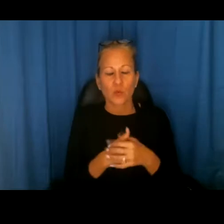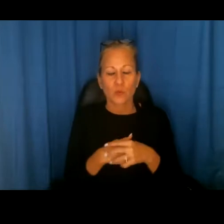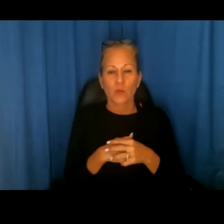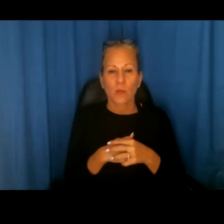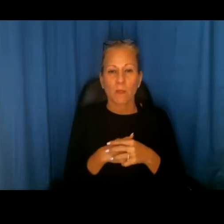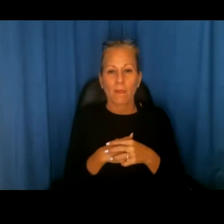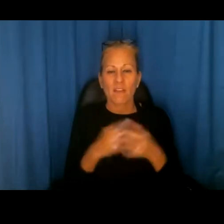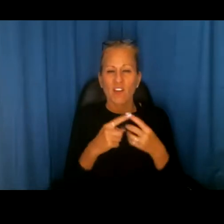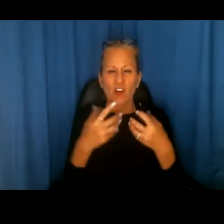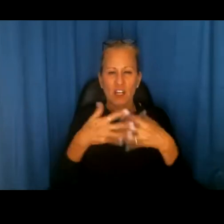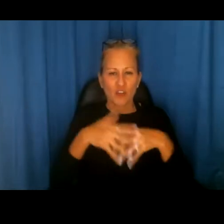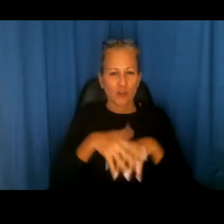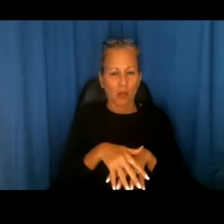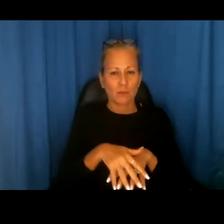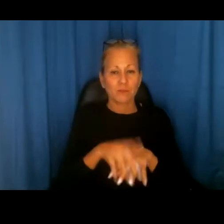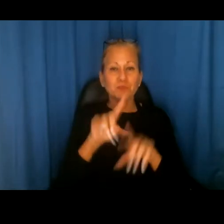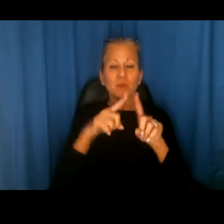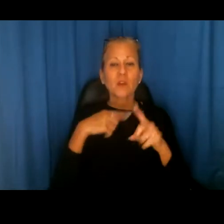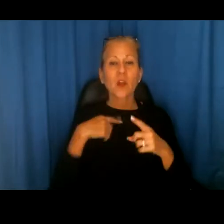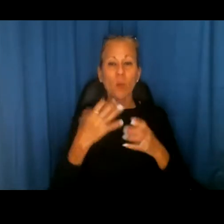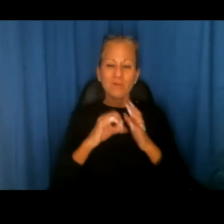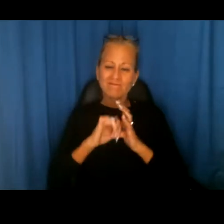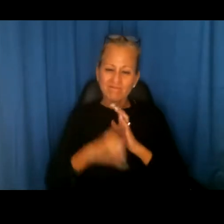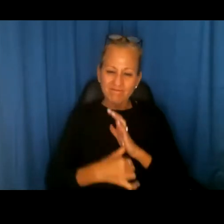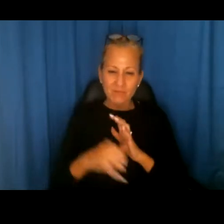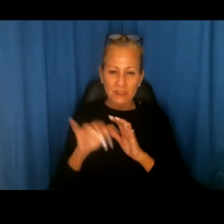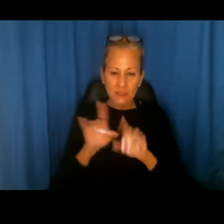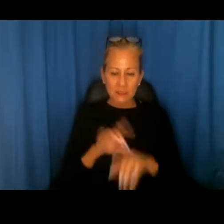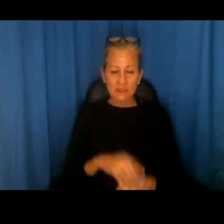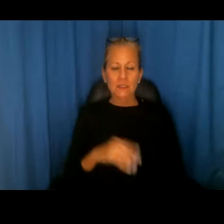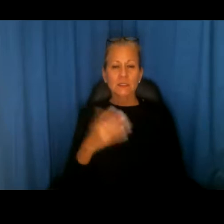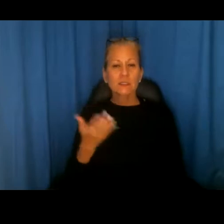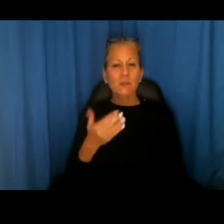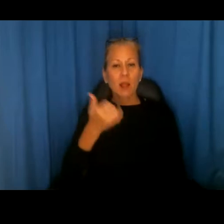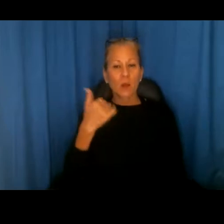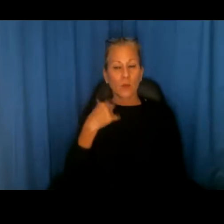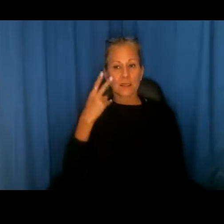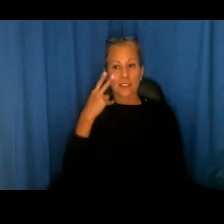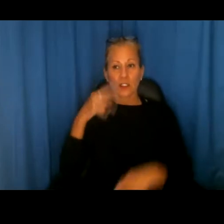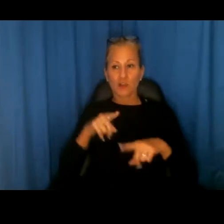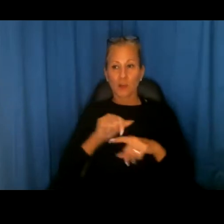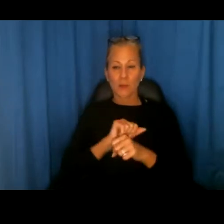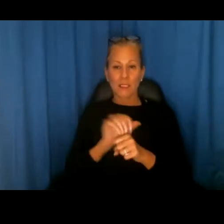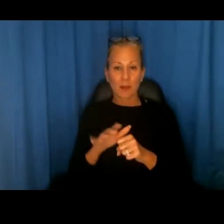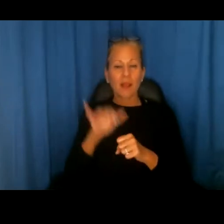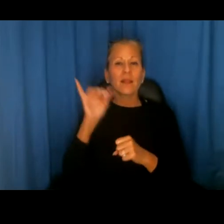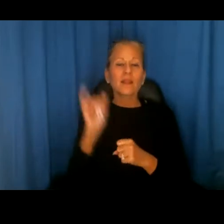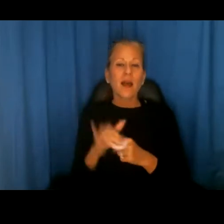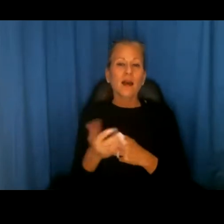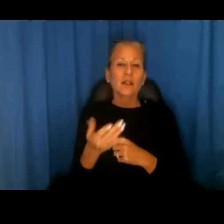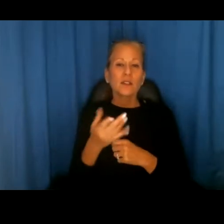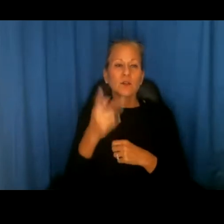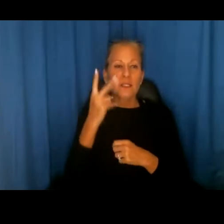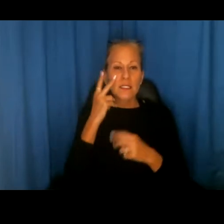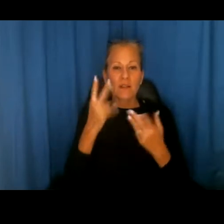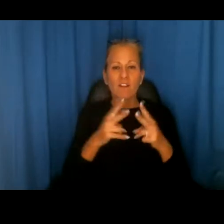it's integral. Um, but I want to underscore something else, uh, that we've seen during this pandemic. And that is, we've